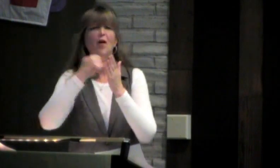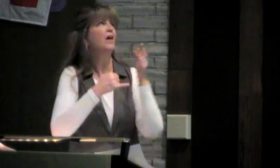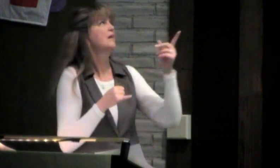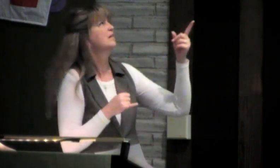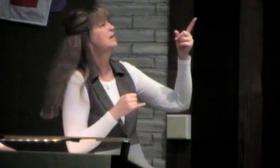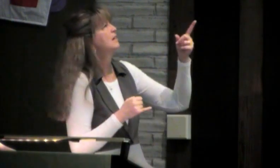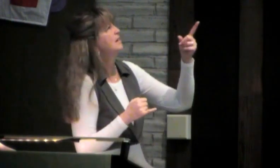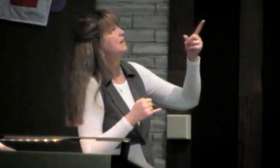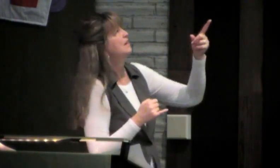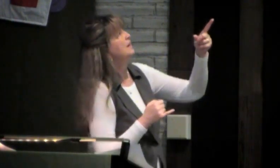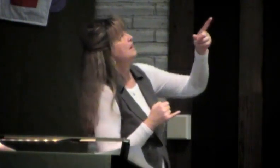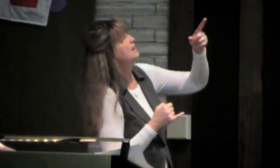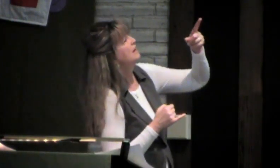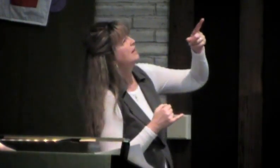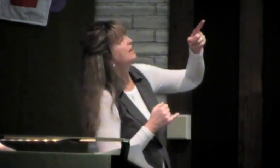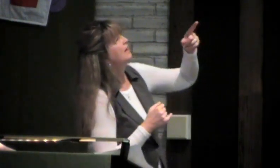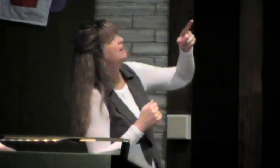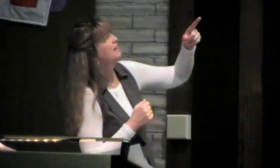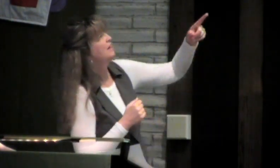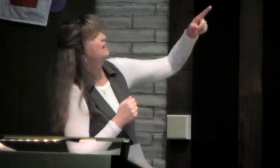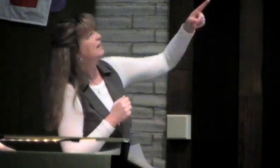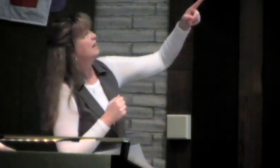I think we've got some pictures that the kids drew, don't we?